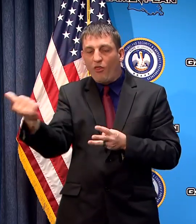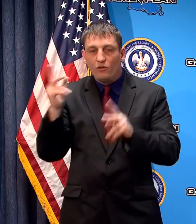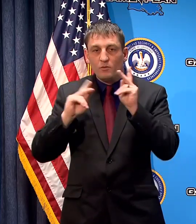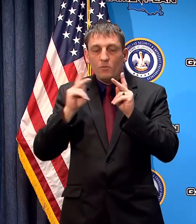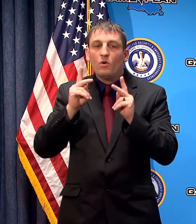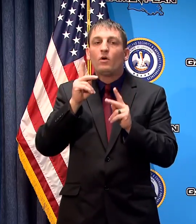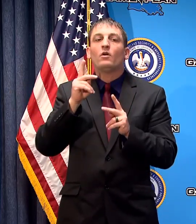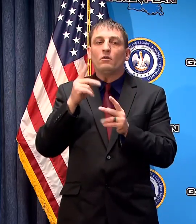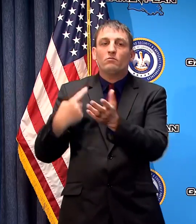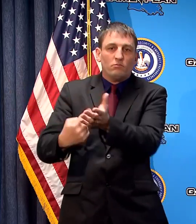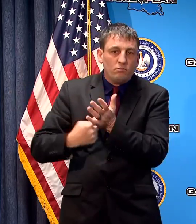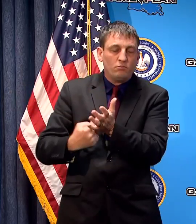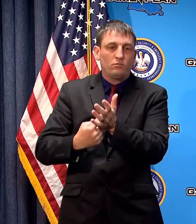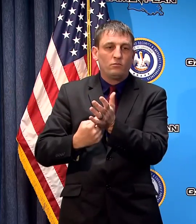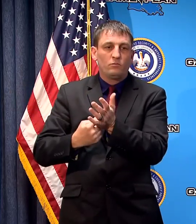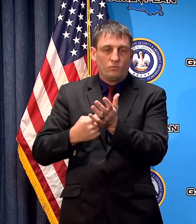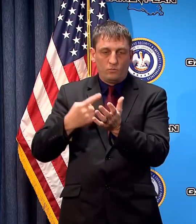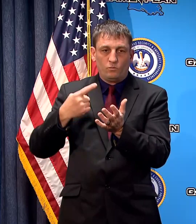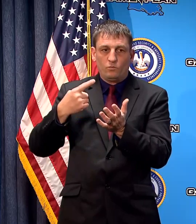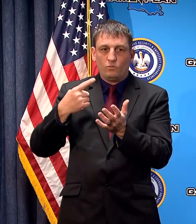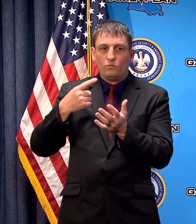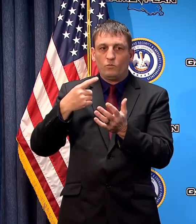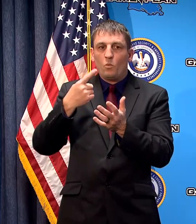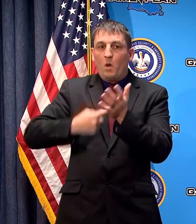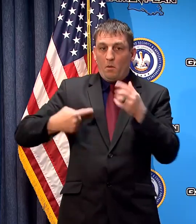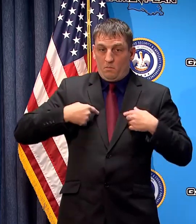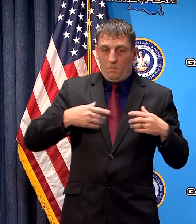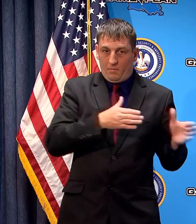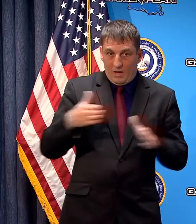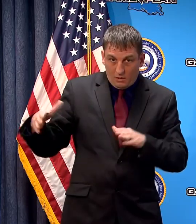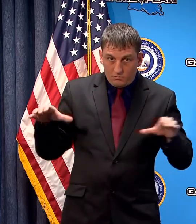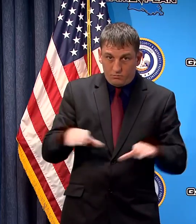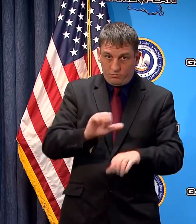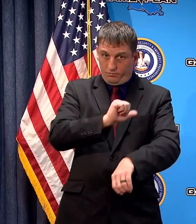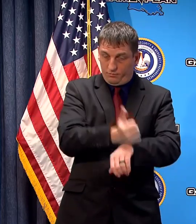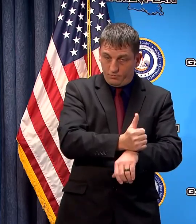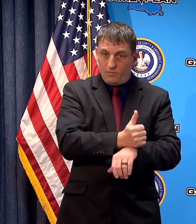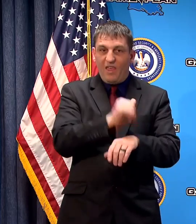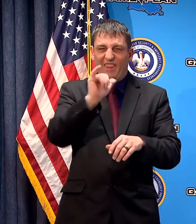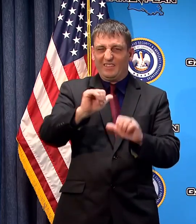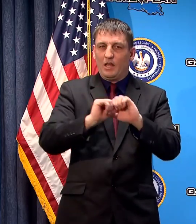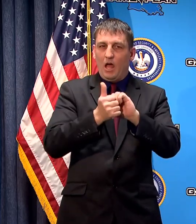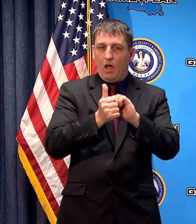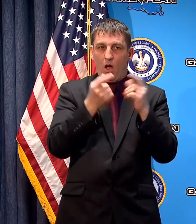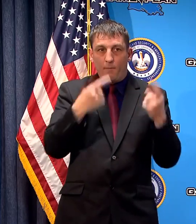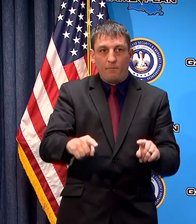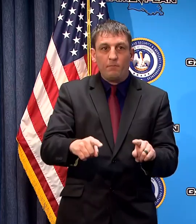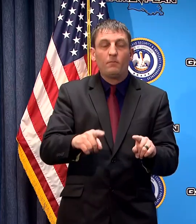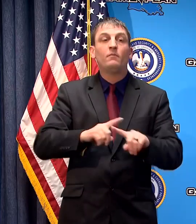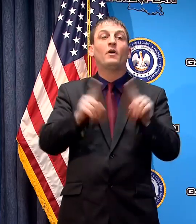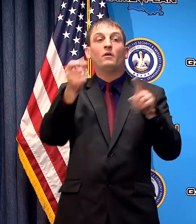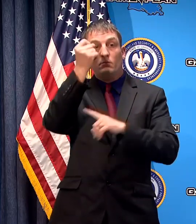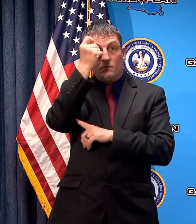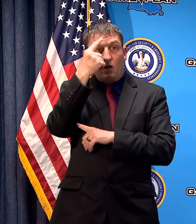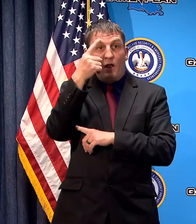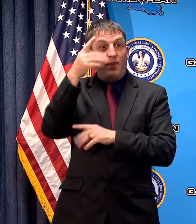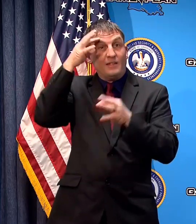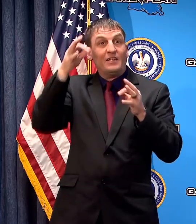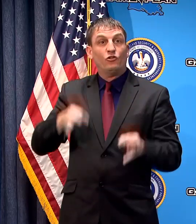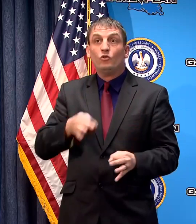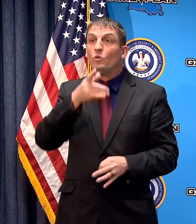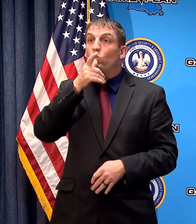that I'm putting into place so that's how this happened but the decision is obviously mine